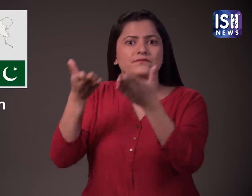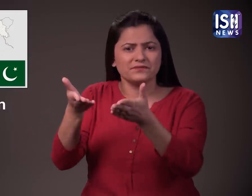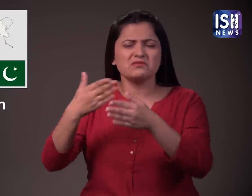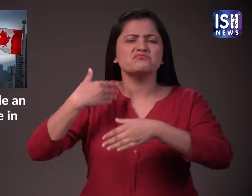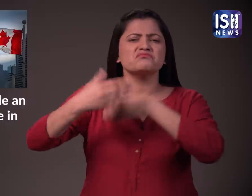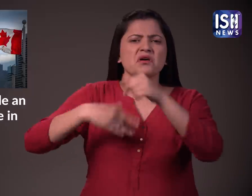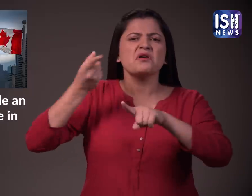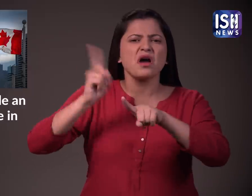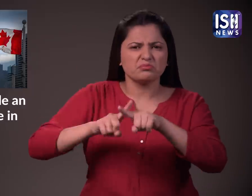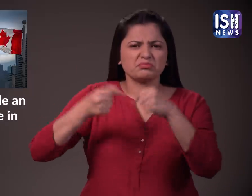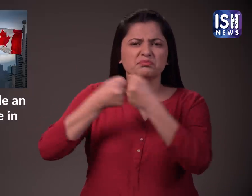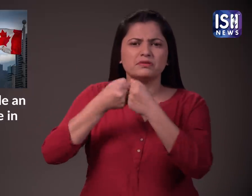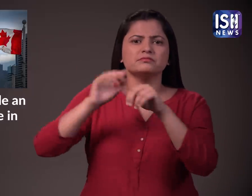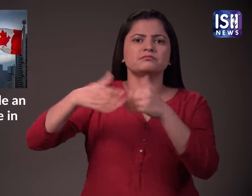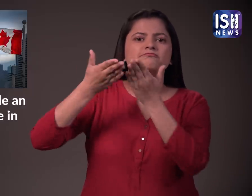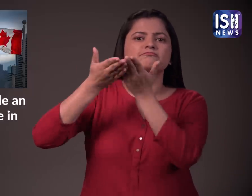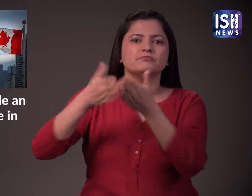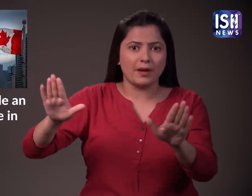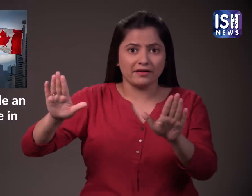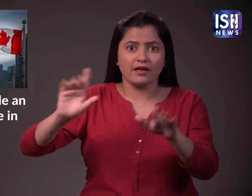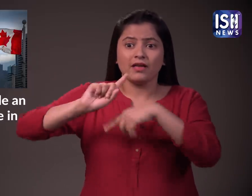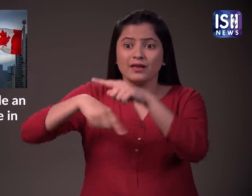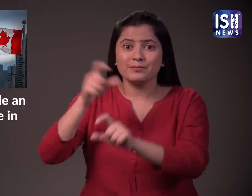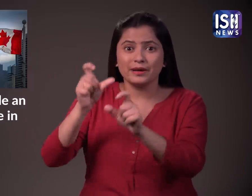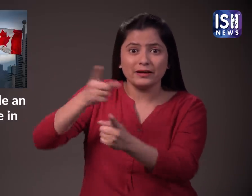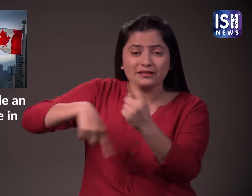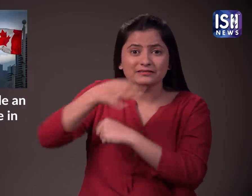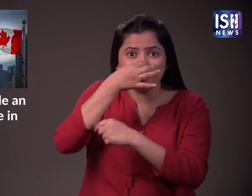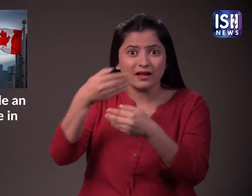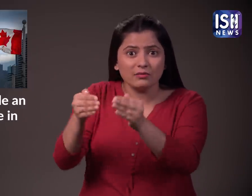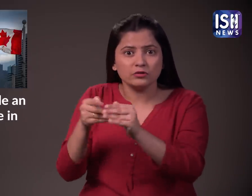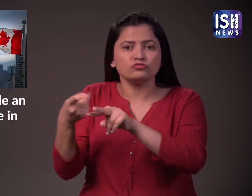Eventually after the partition, many moved to India and other parts of the world.